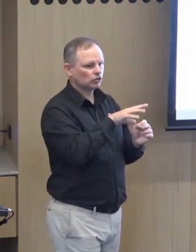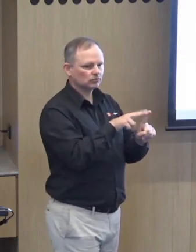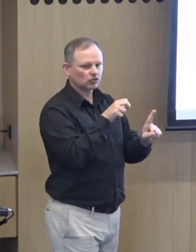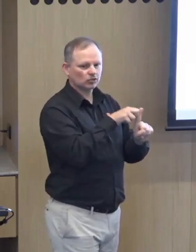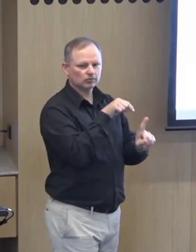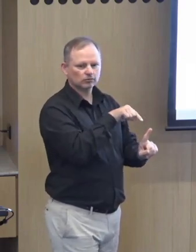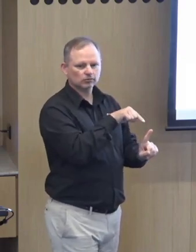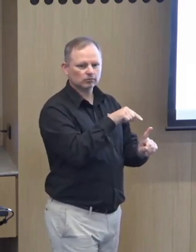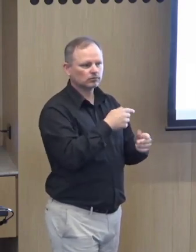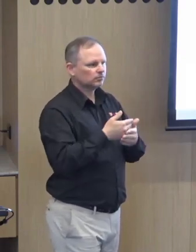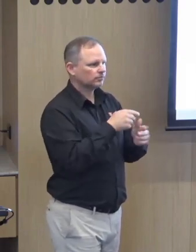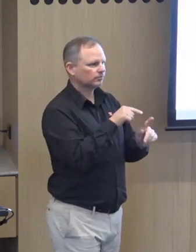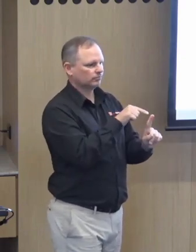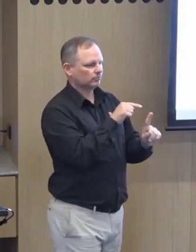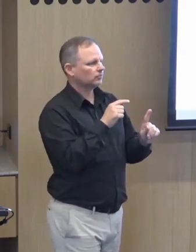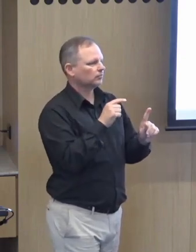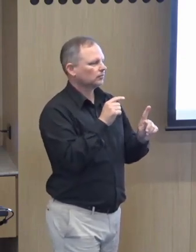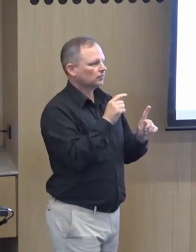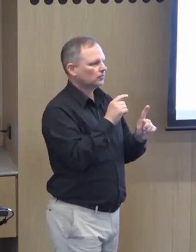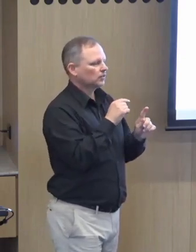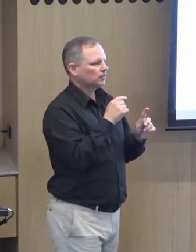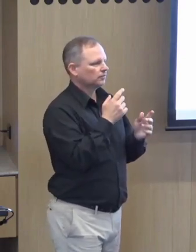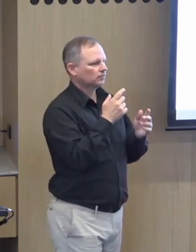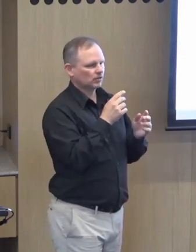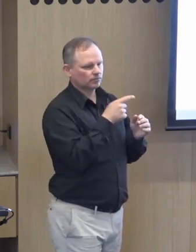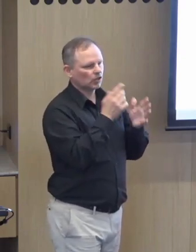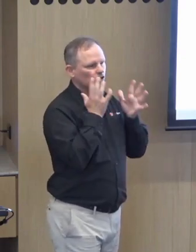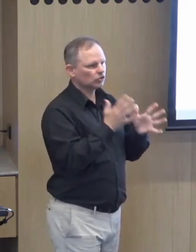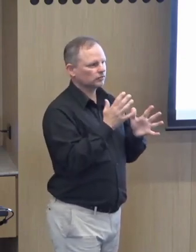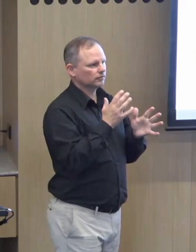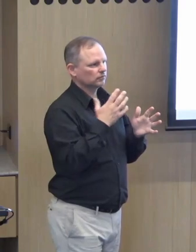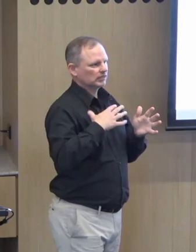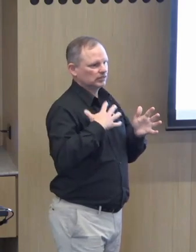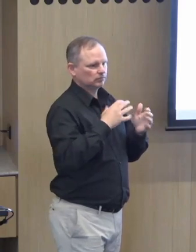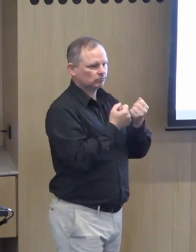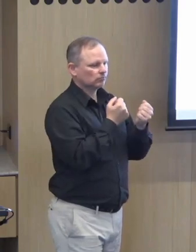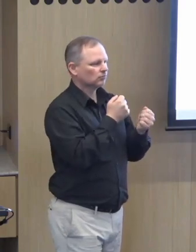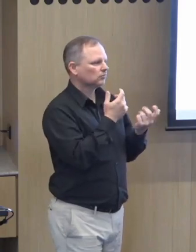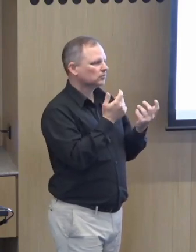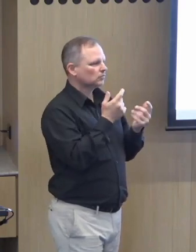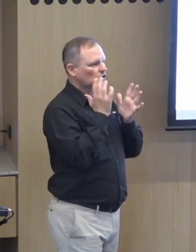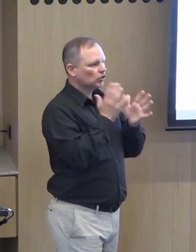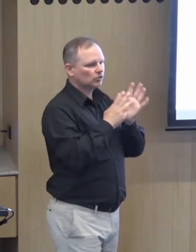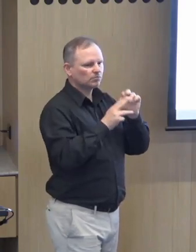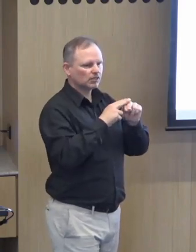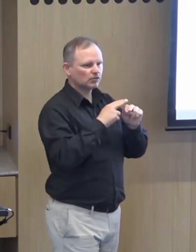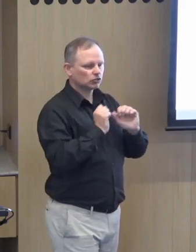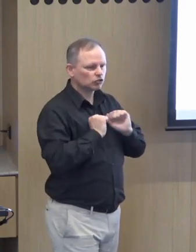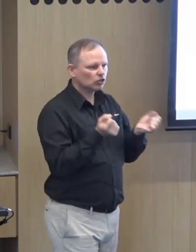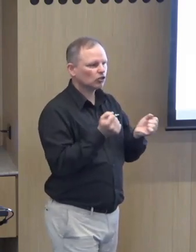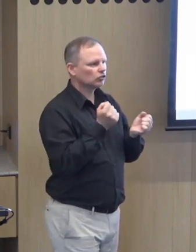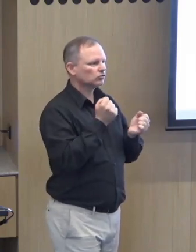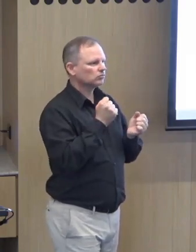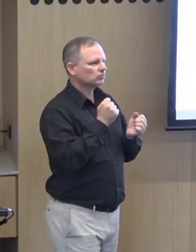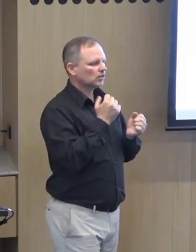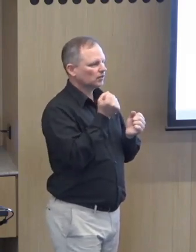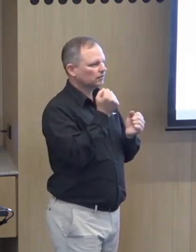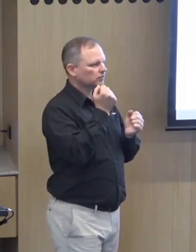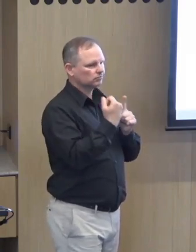mental health and wellbeing amongst children and adolescents, course, the early engagement with parents and providing support, because of course, a lot of parents, if